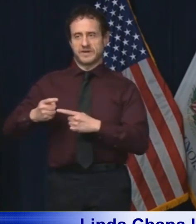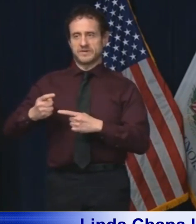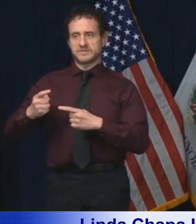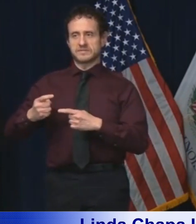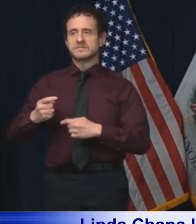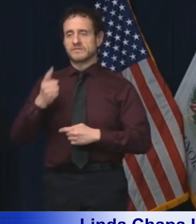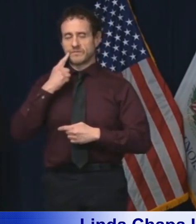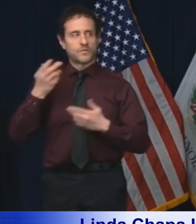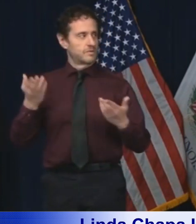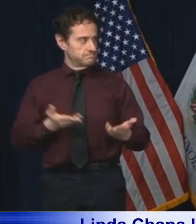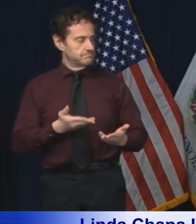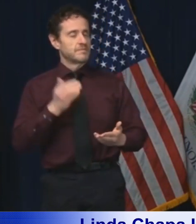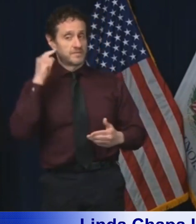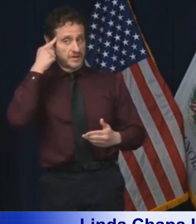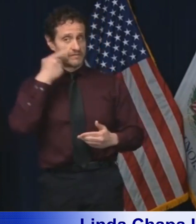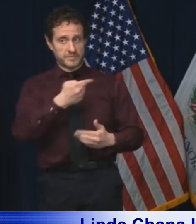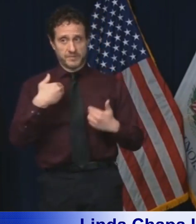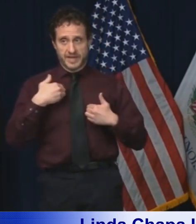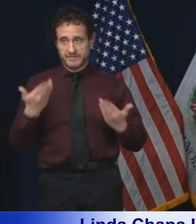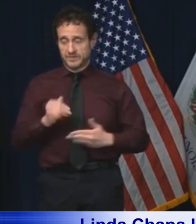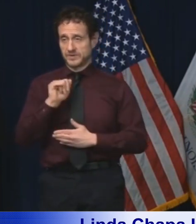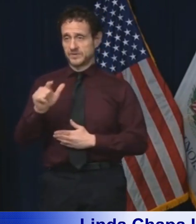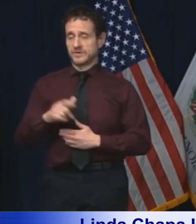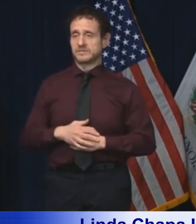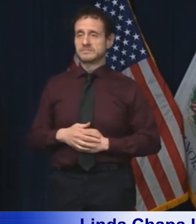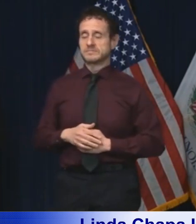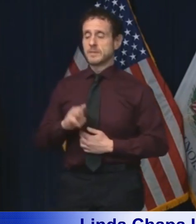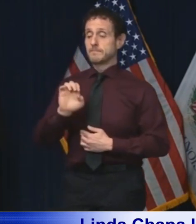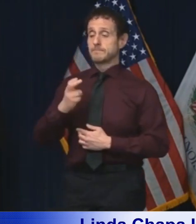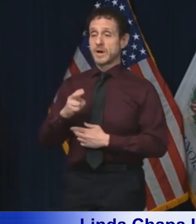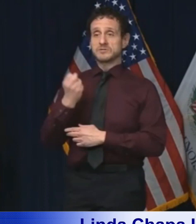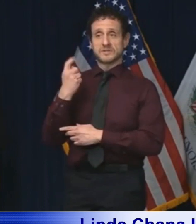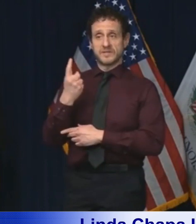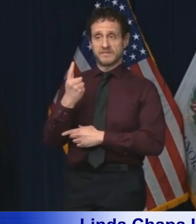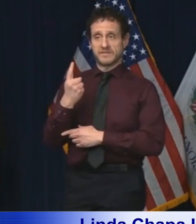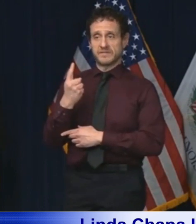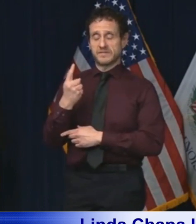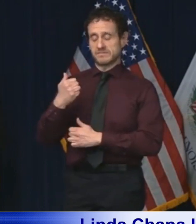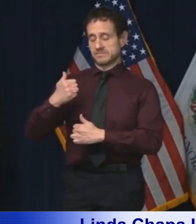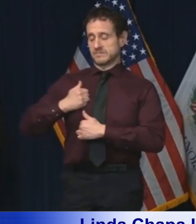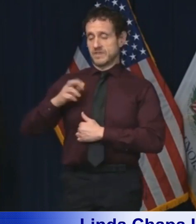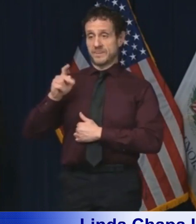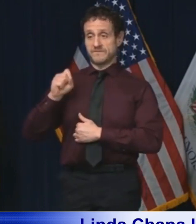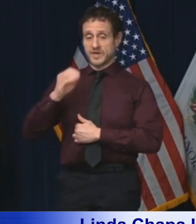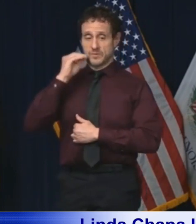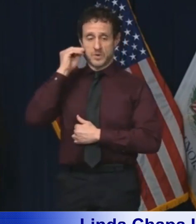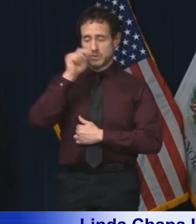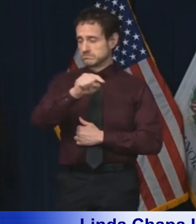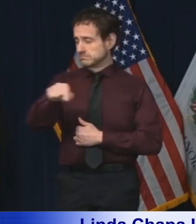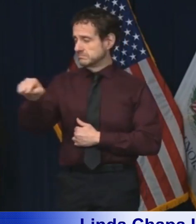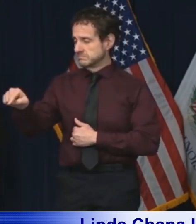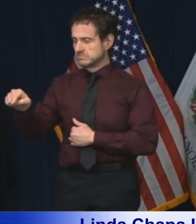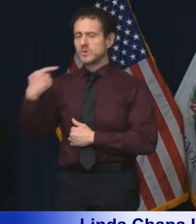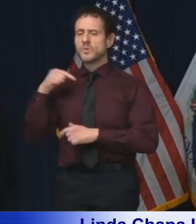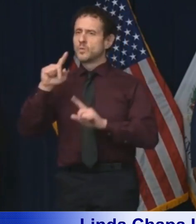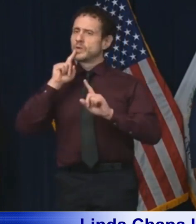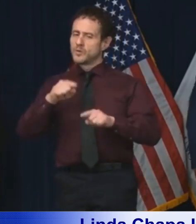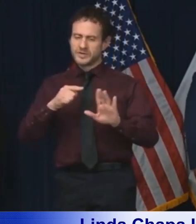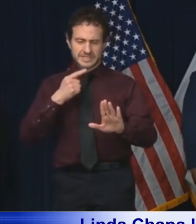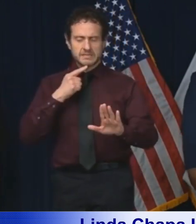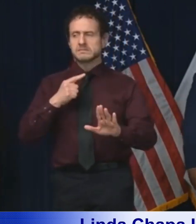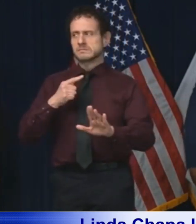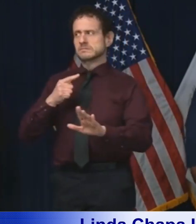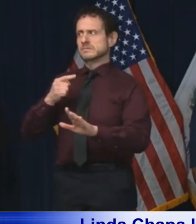On March 11th, each of our veteran homes were directed to restrict all visitation